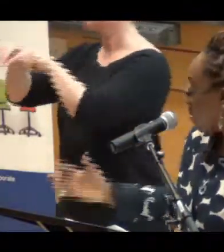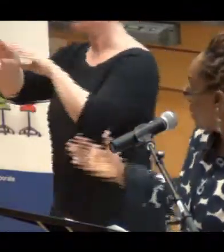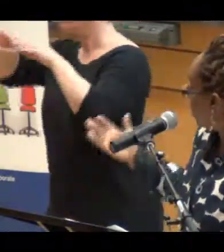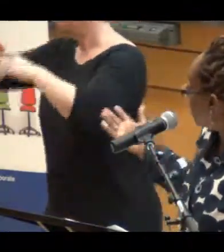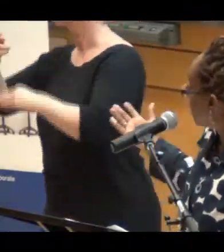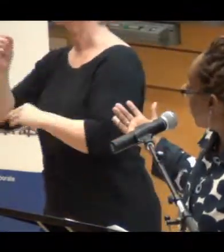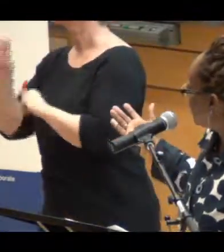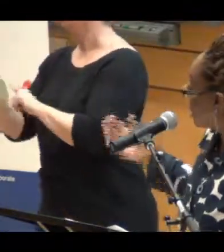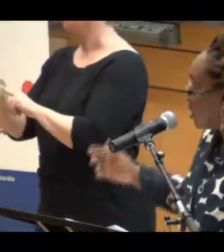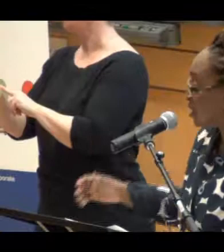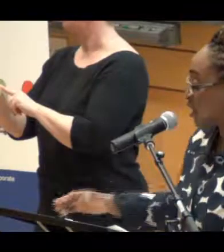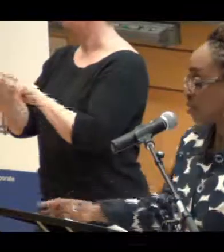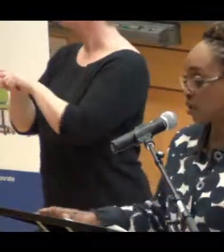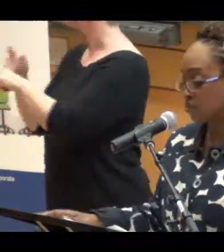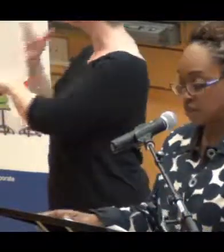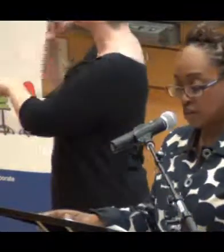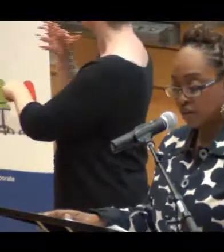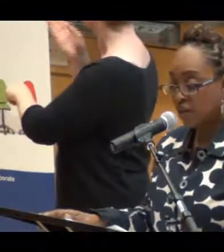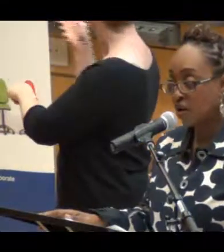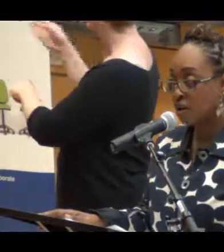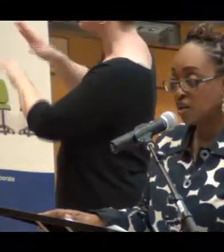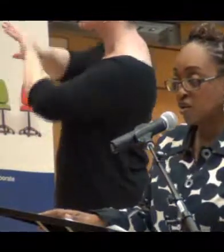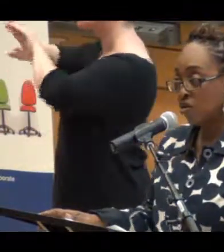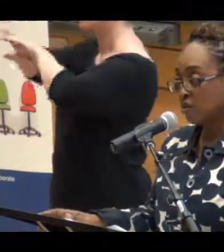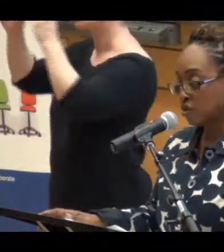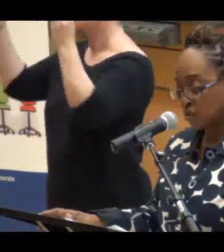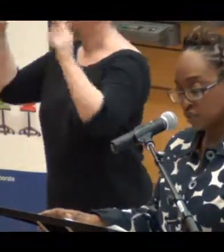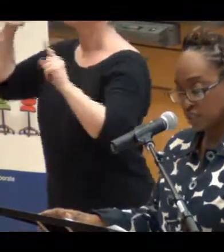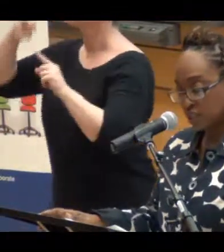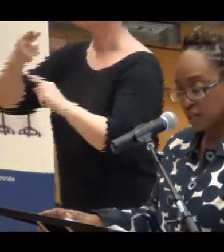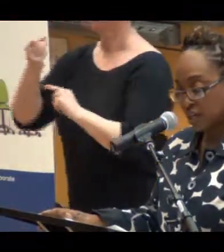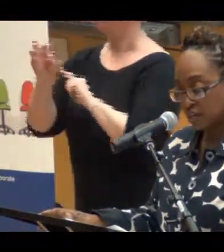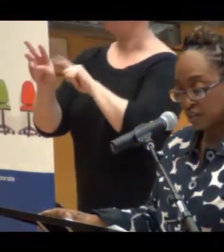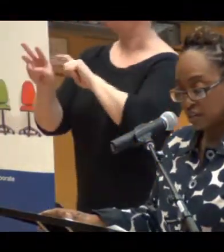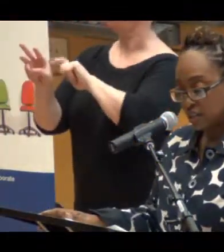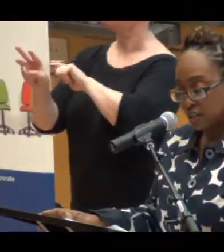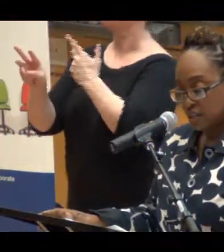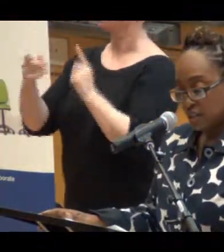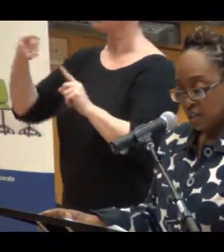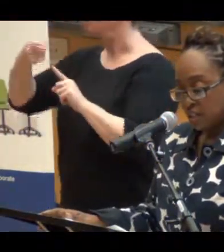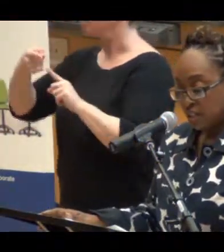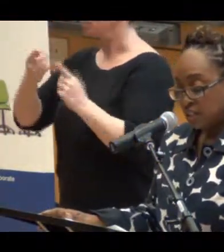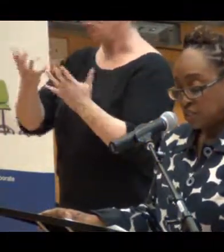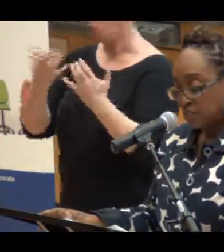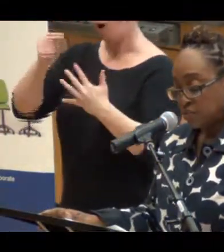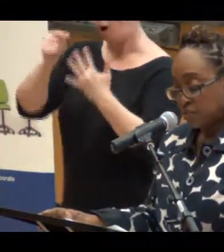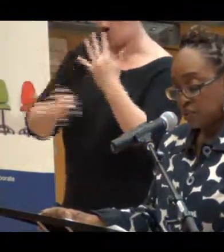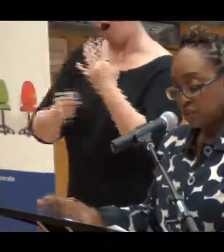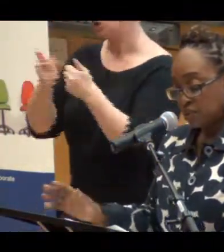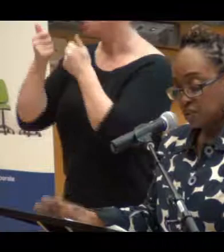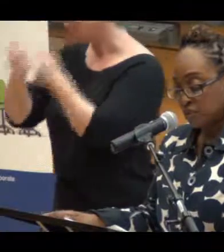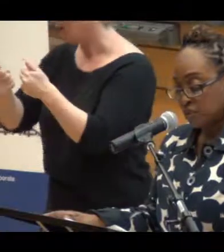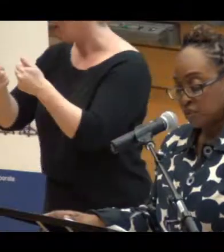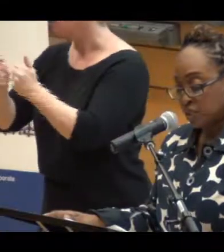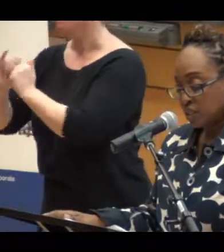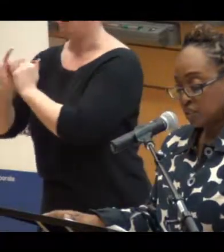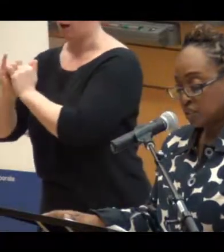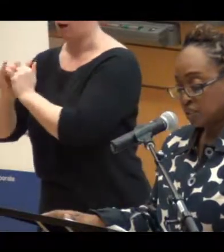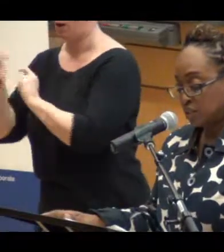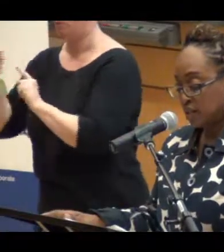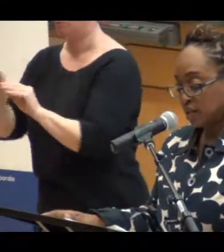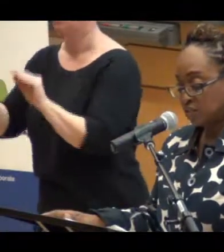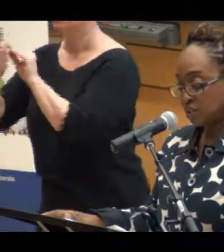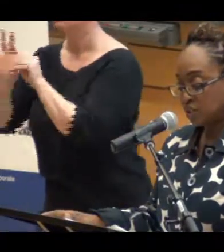I was happy to hear Sarana say that that's part of the dialogue over the course of the day. This three-year